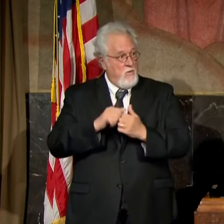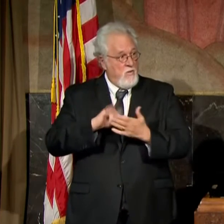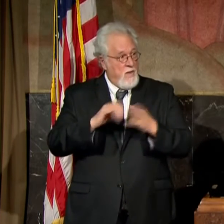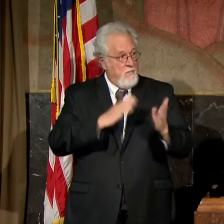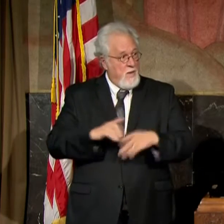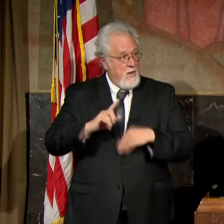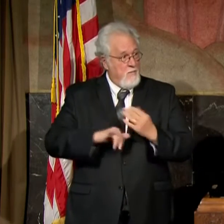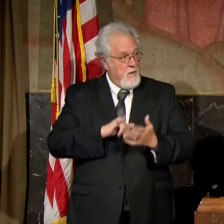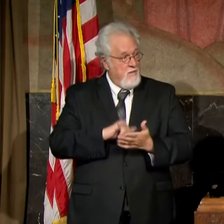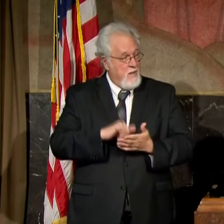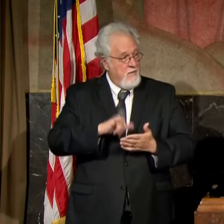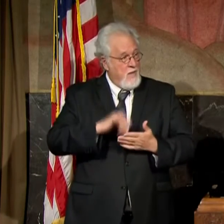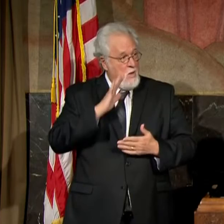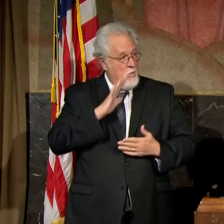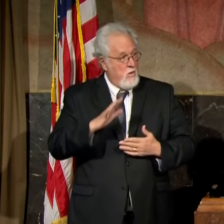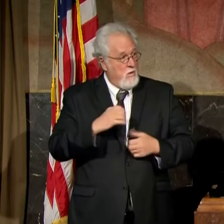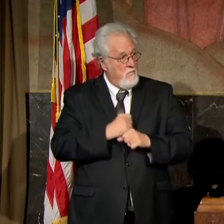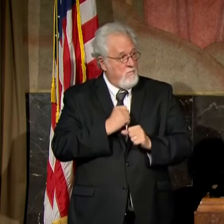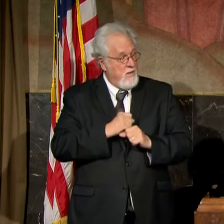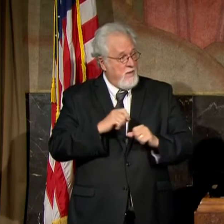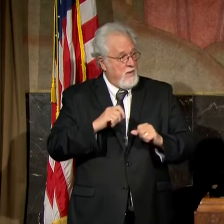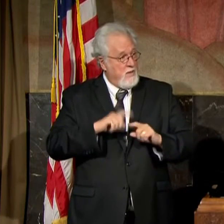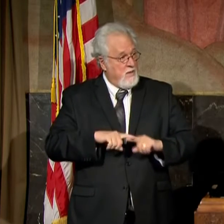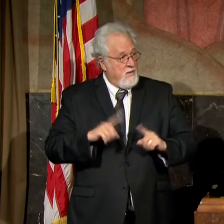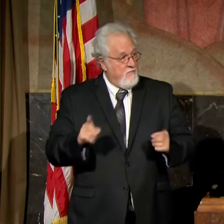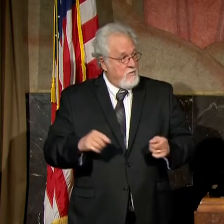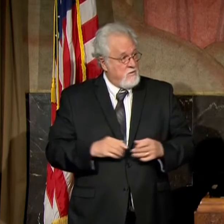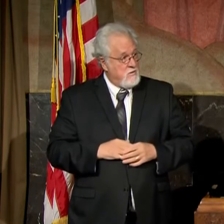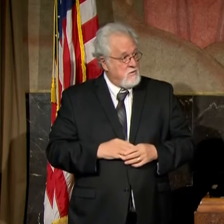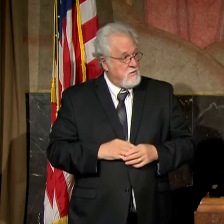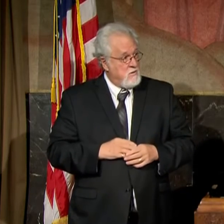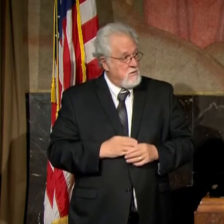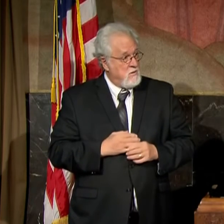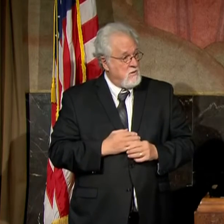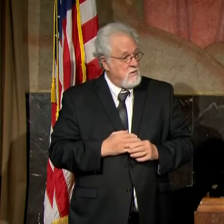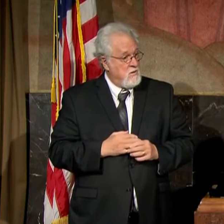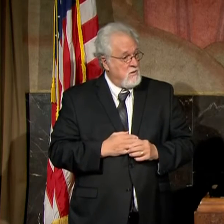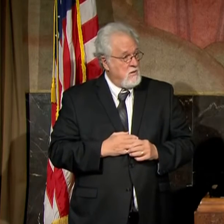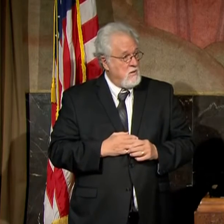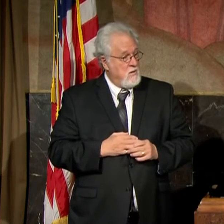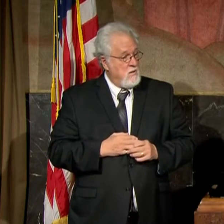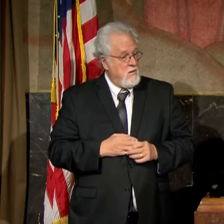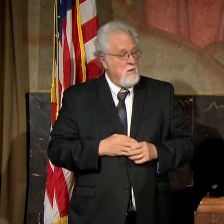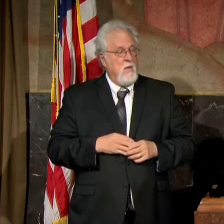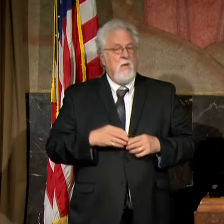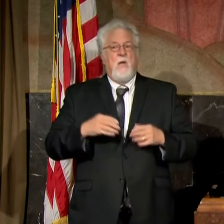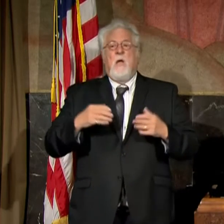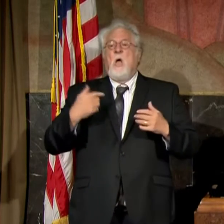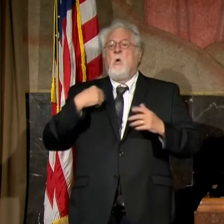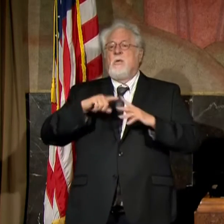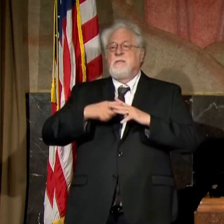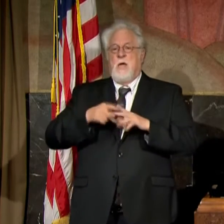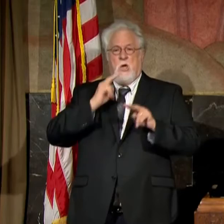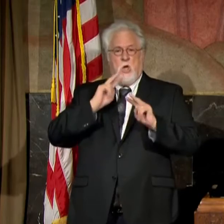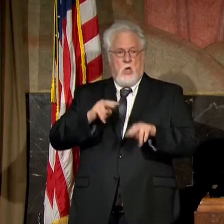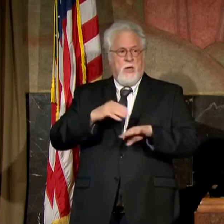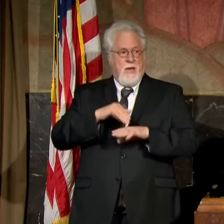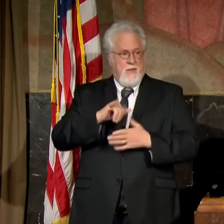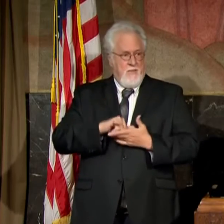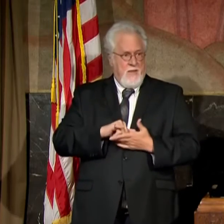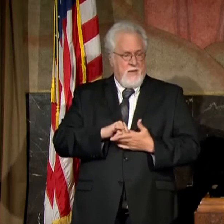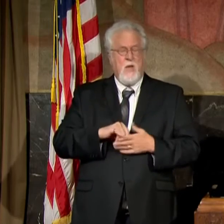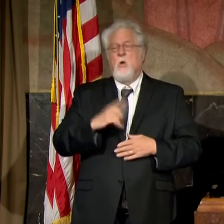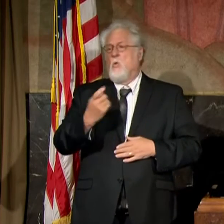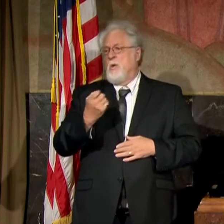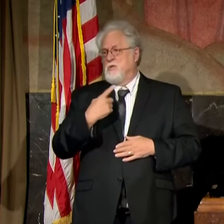moving forward with that? Is that going to make any dent in sort of this hospitalization? When we started looking at that, and